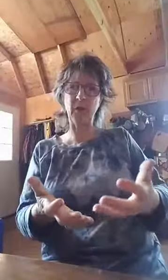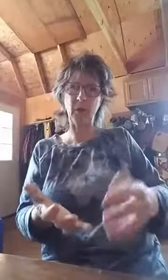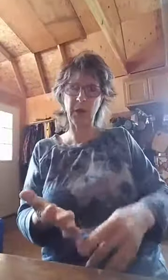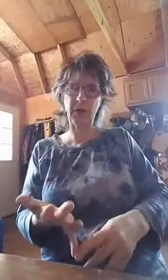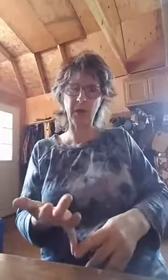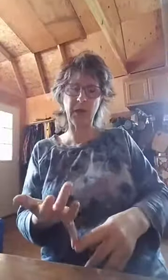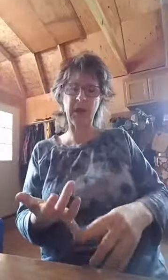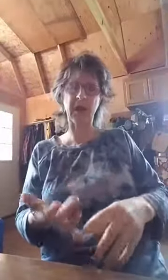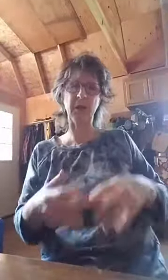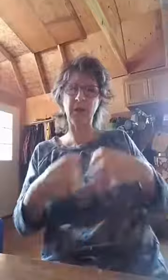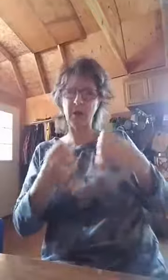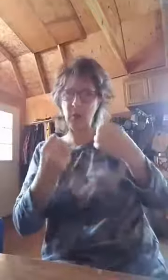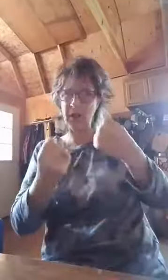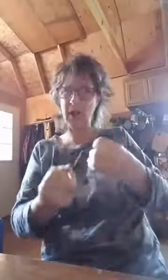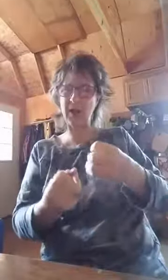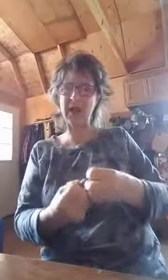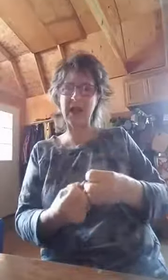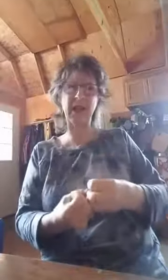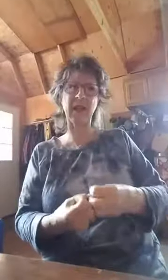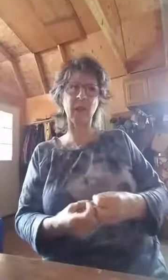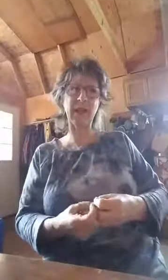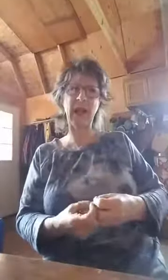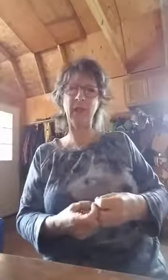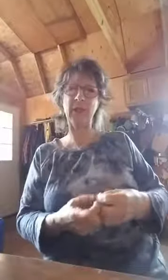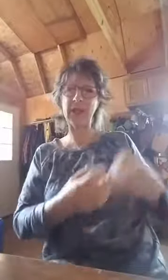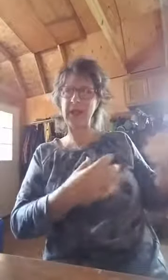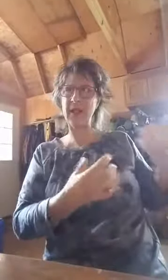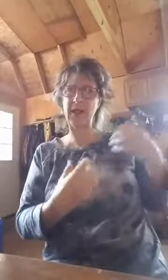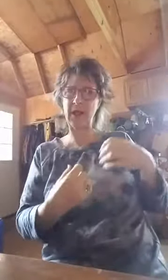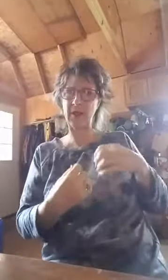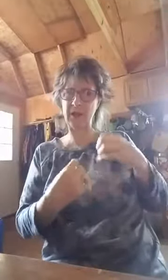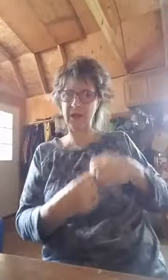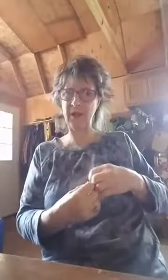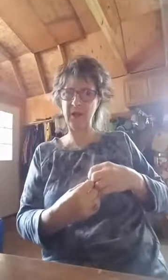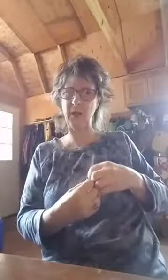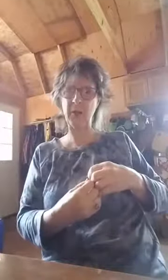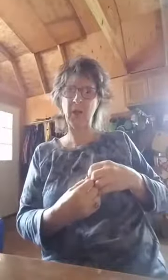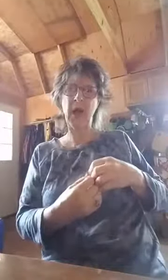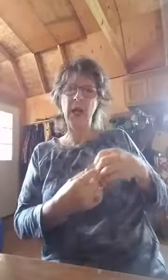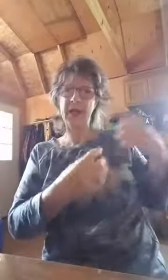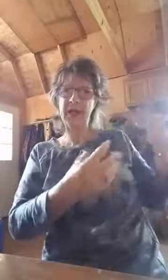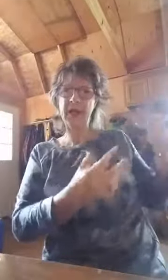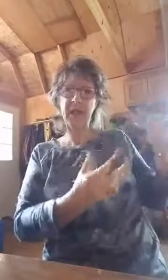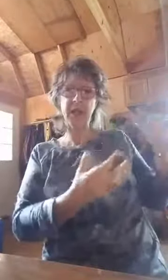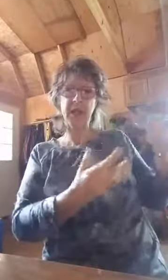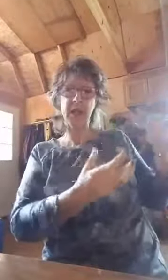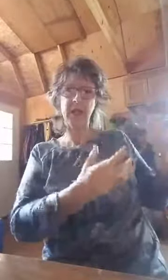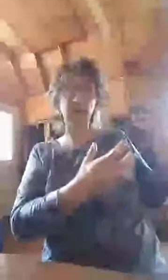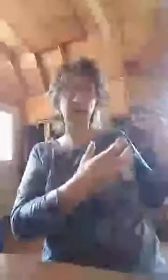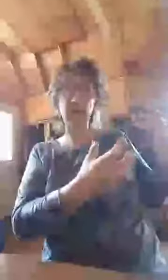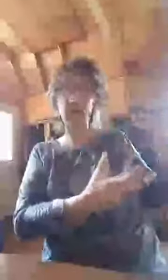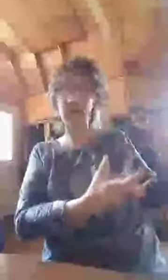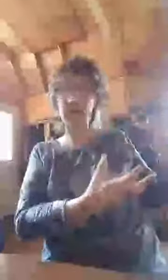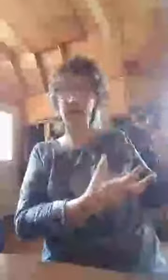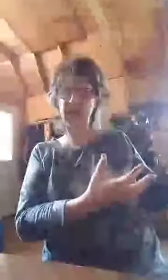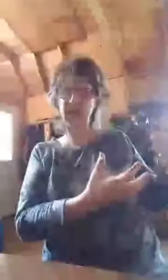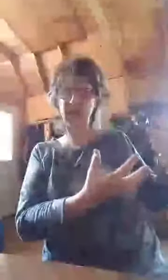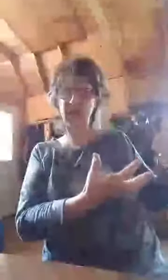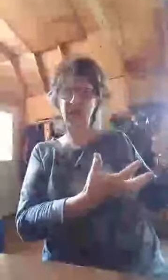want to do when you take communion. One understanding that you want to have is that DNA record is in you. That DNA record recorded everything that Jesus